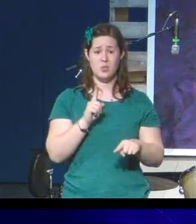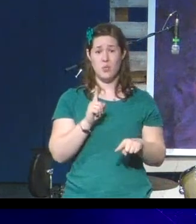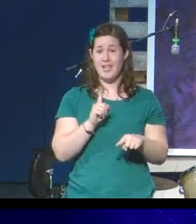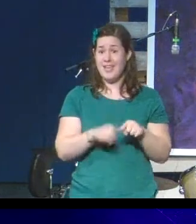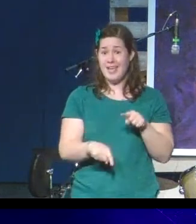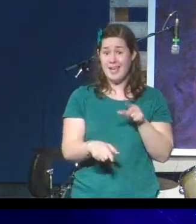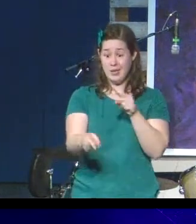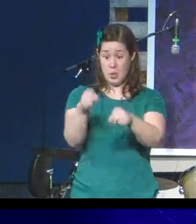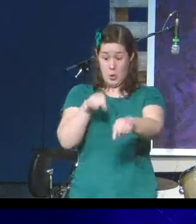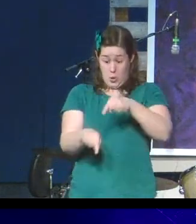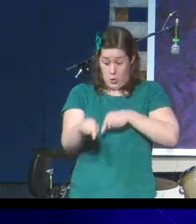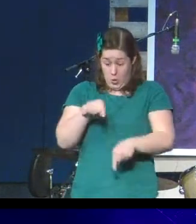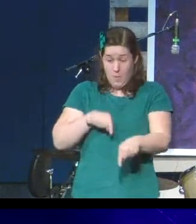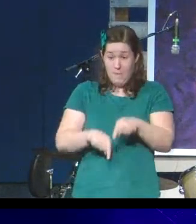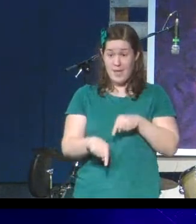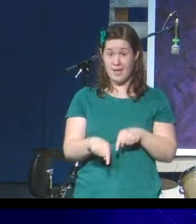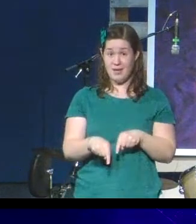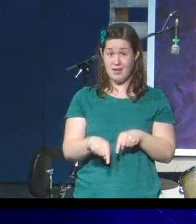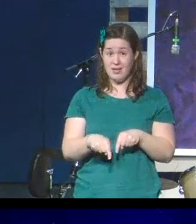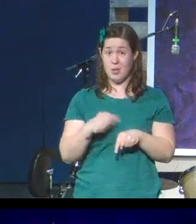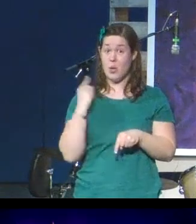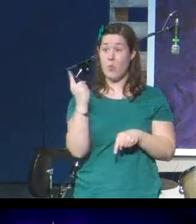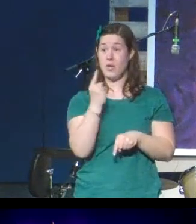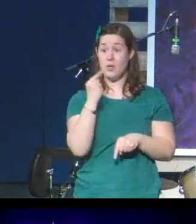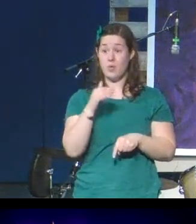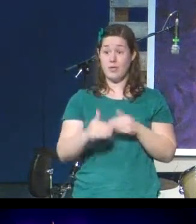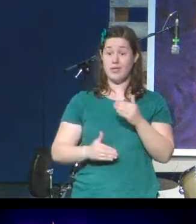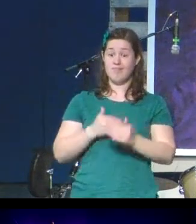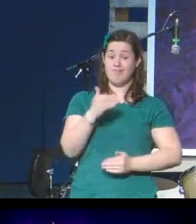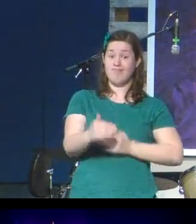backward. We can only move forward.